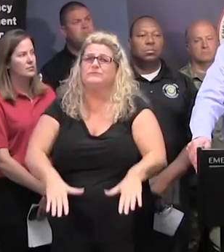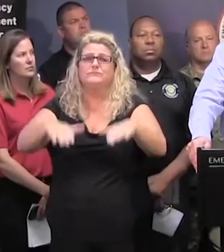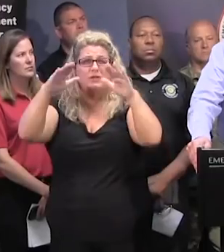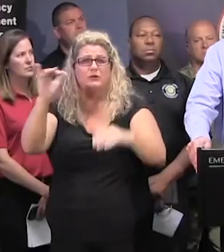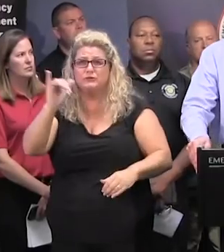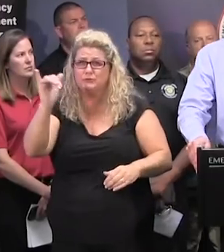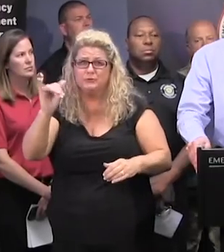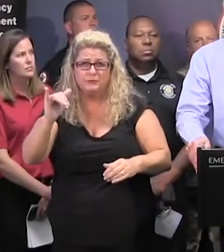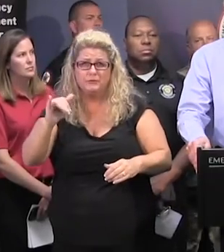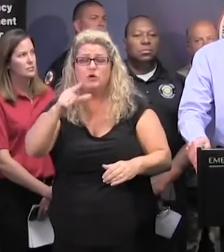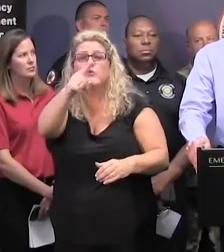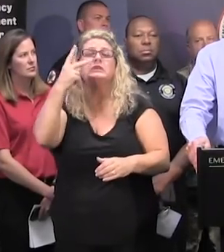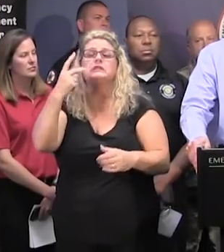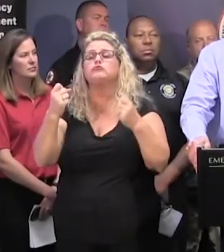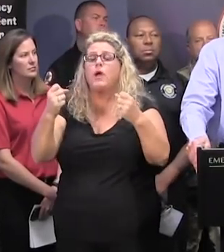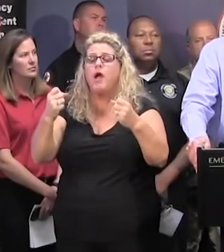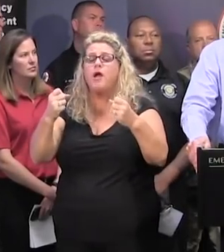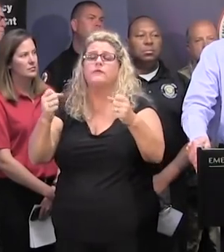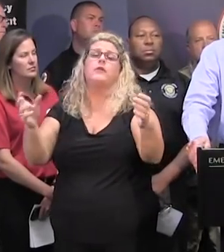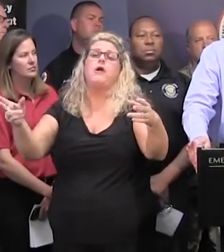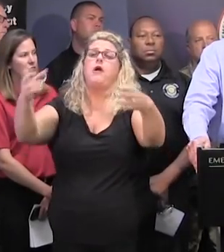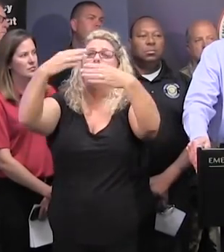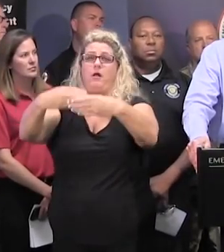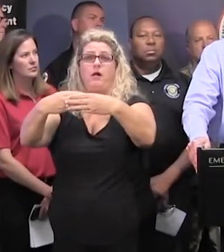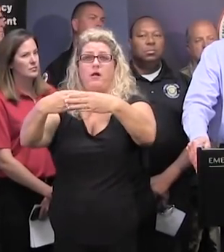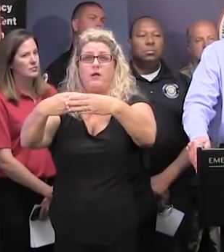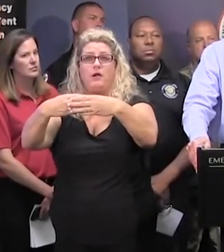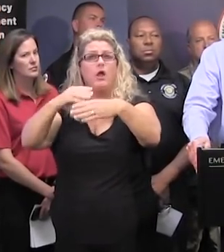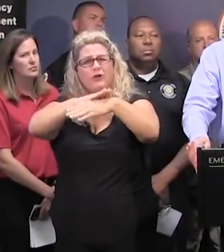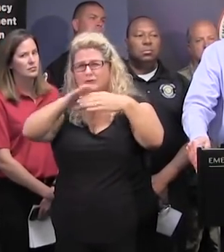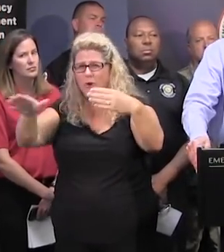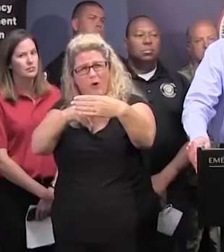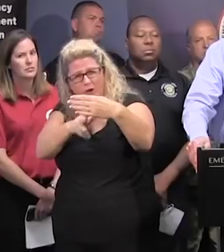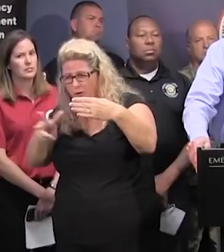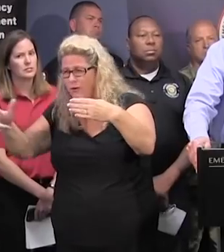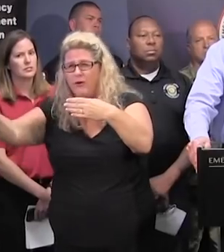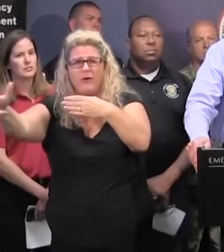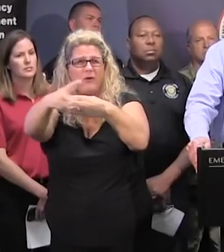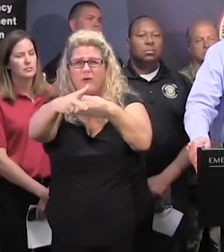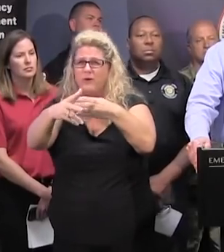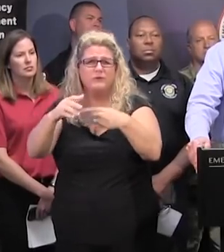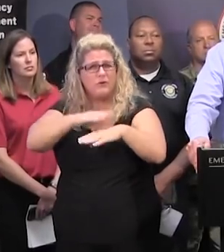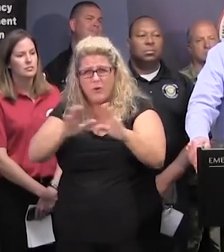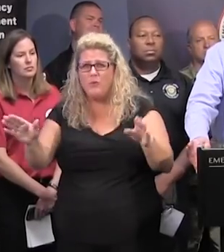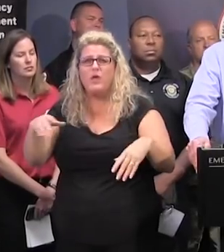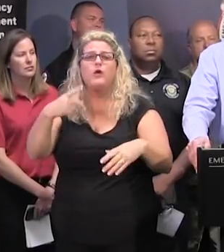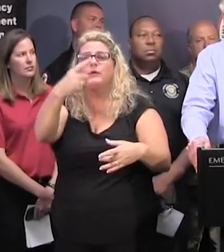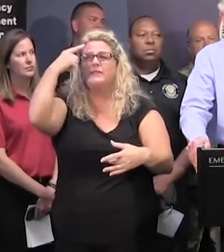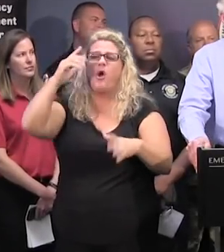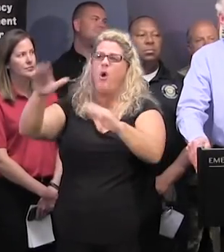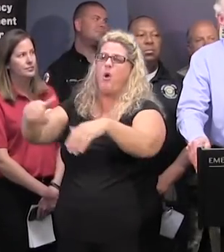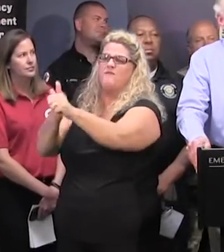do not go around the barricade. And, again, don't try to take your well-known shortcut. It usually works.